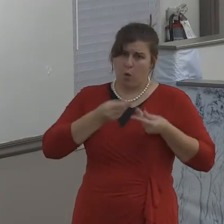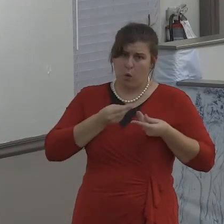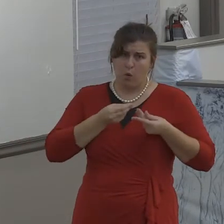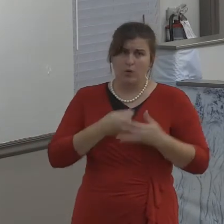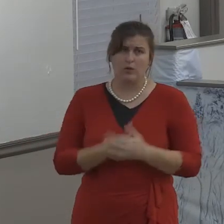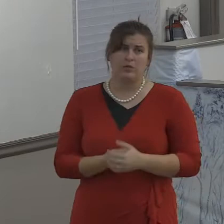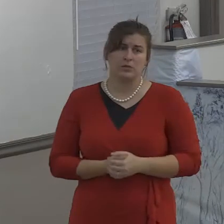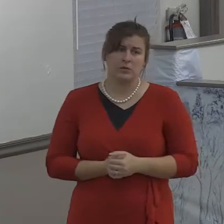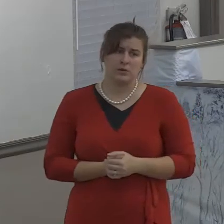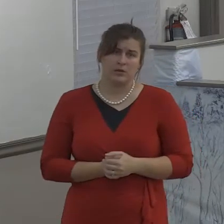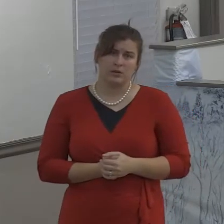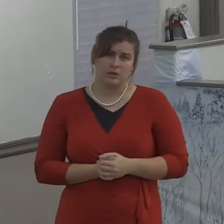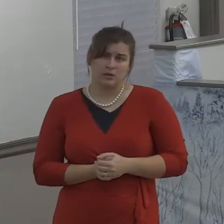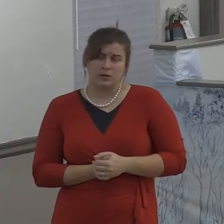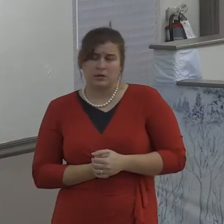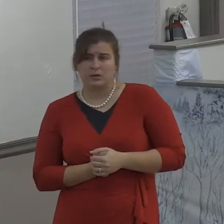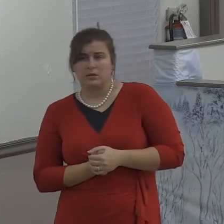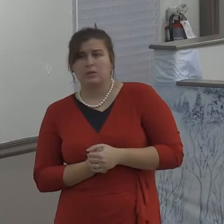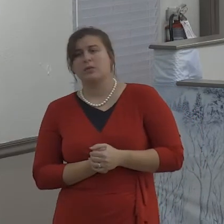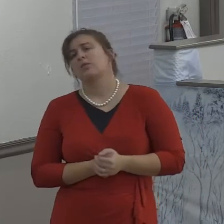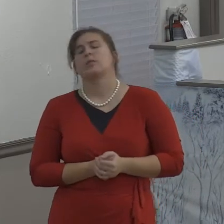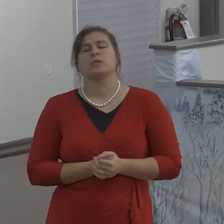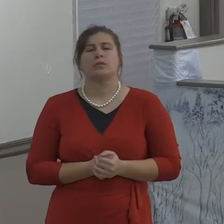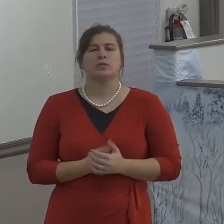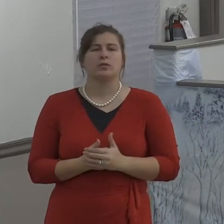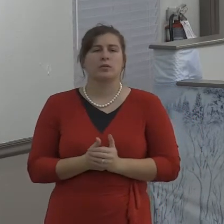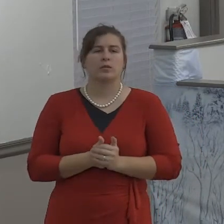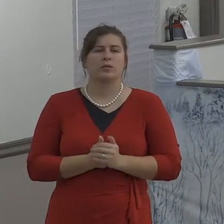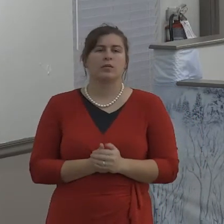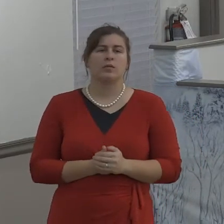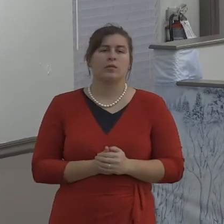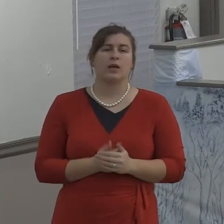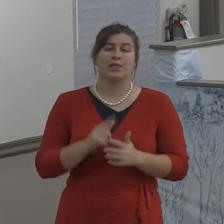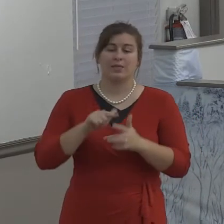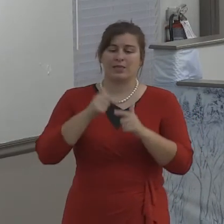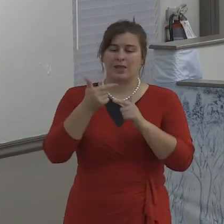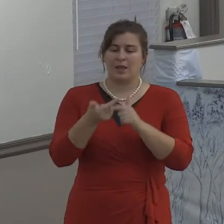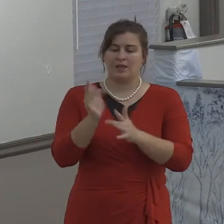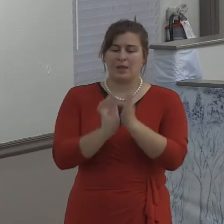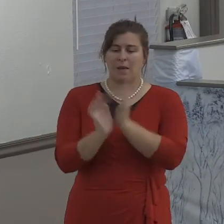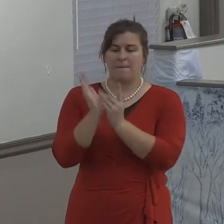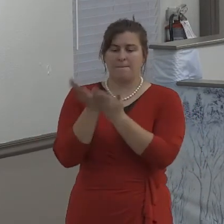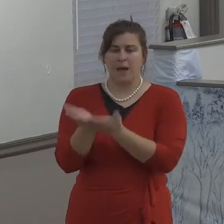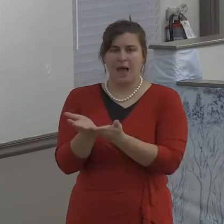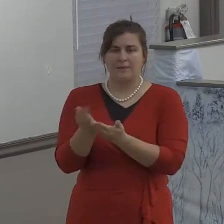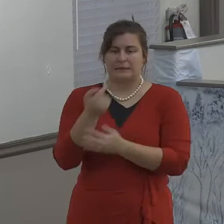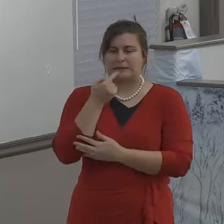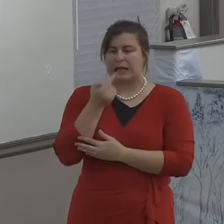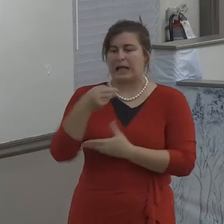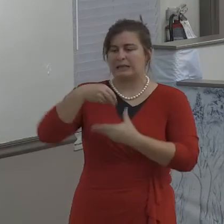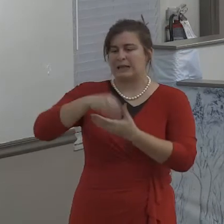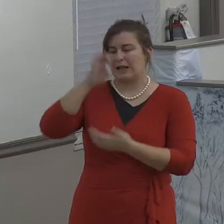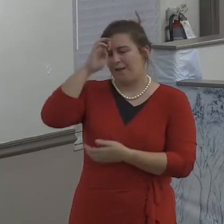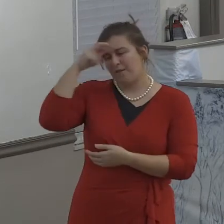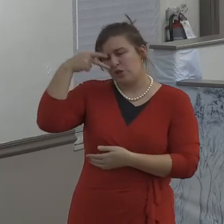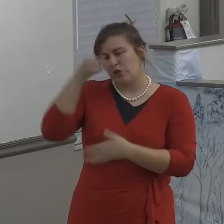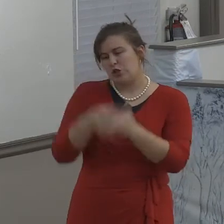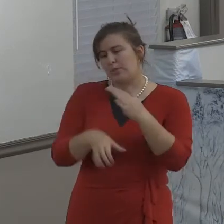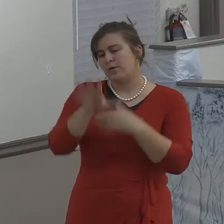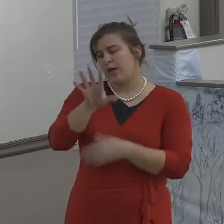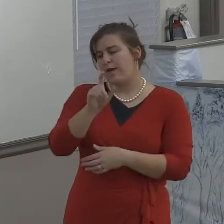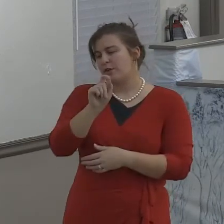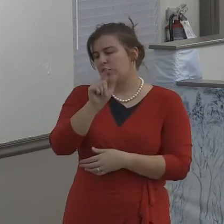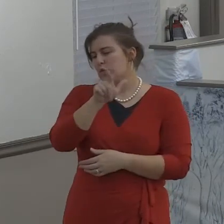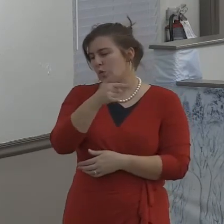That's part of the whole equation of building a strong,